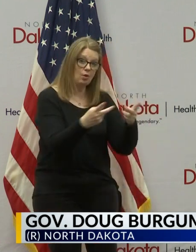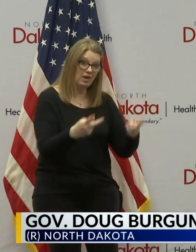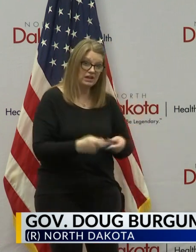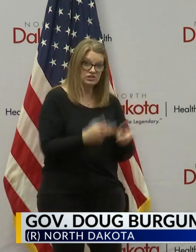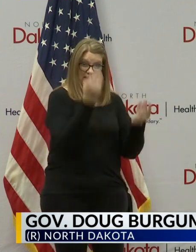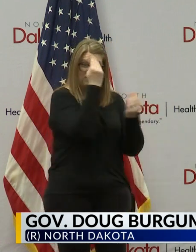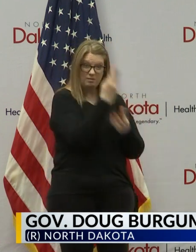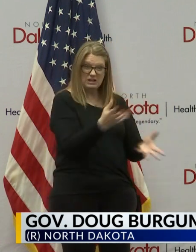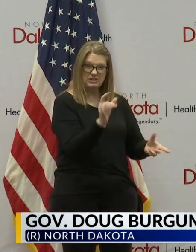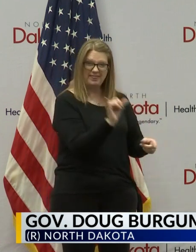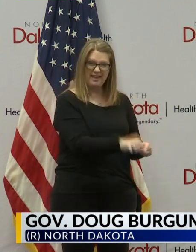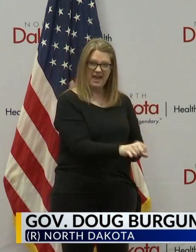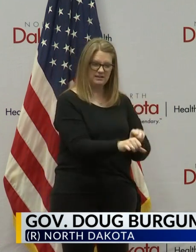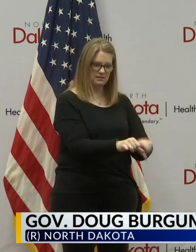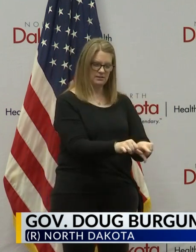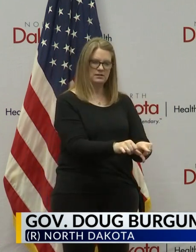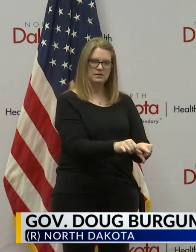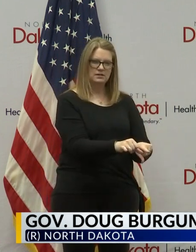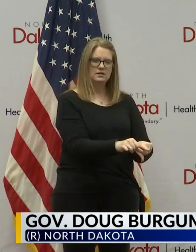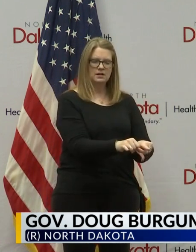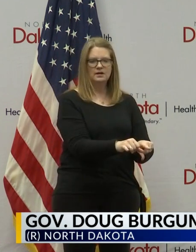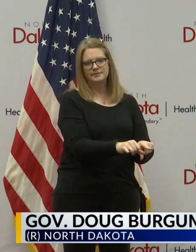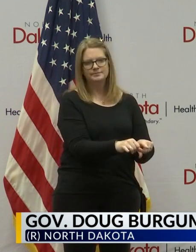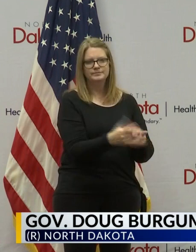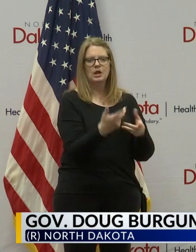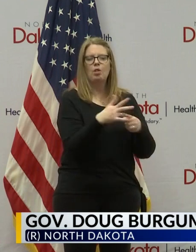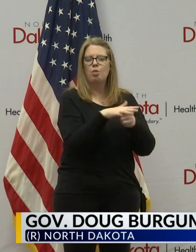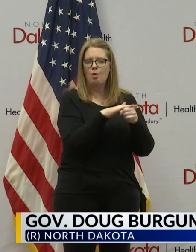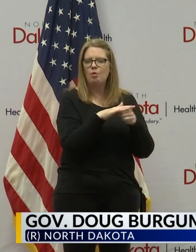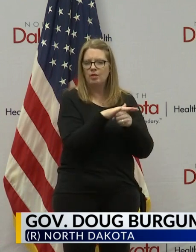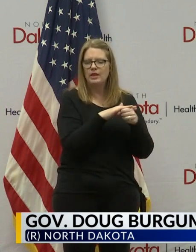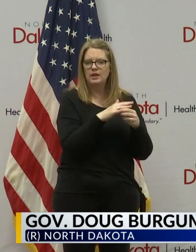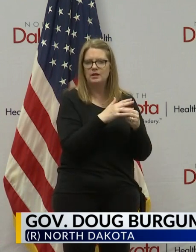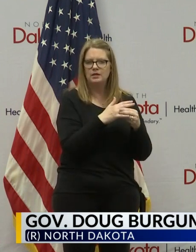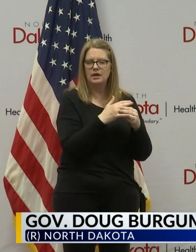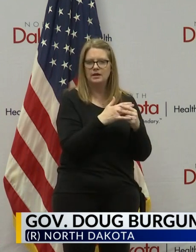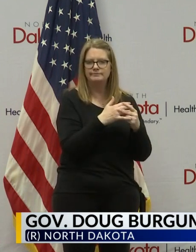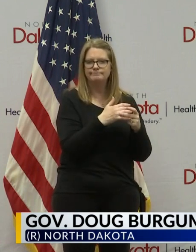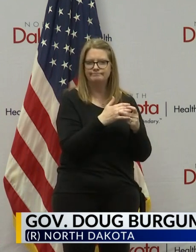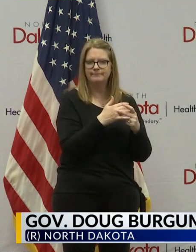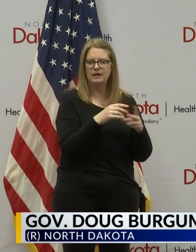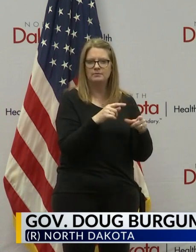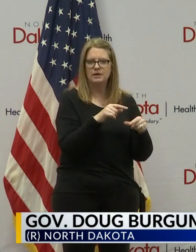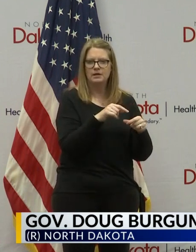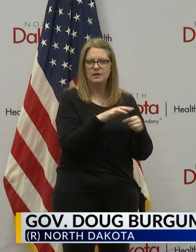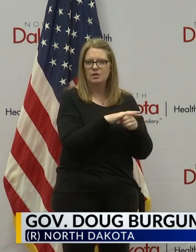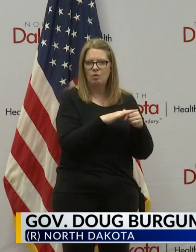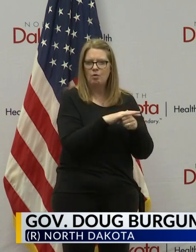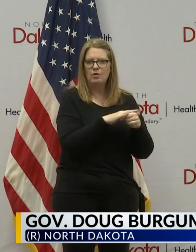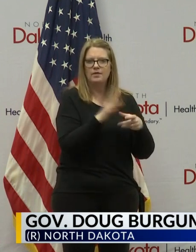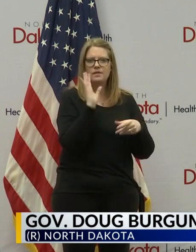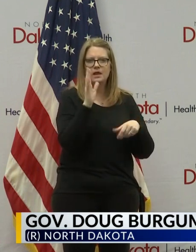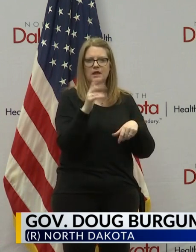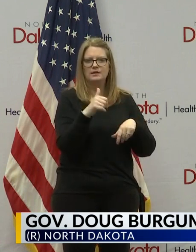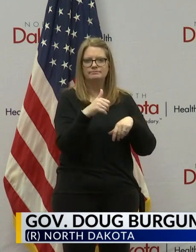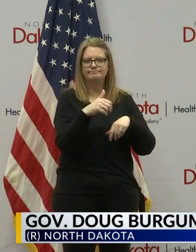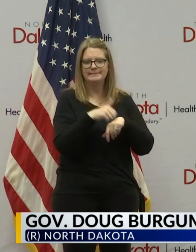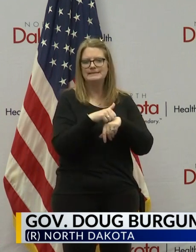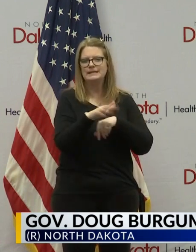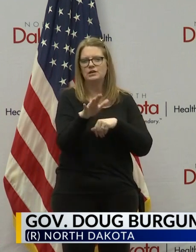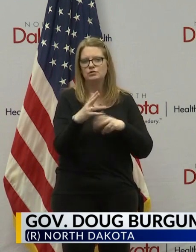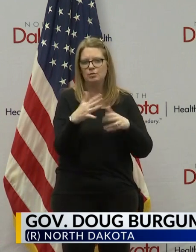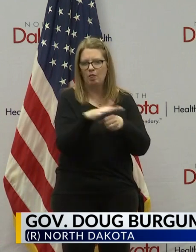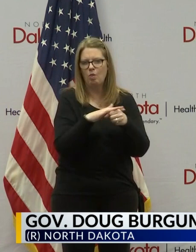you know, you can find those locally, and any one of those can then refer you to local human service